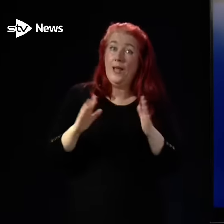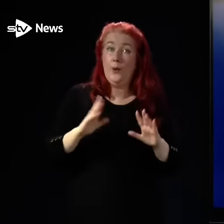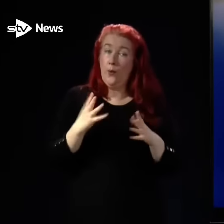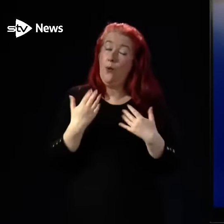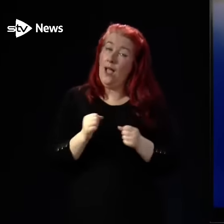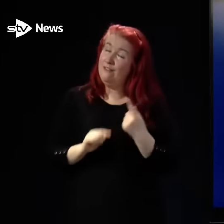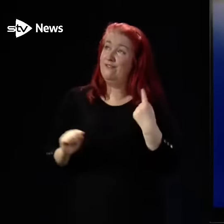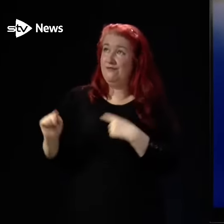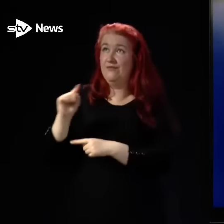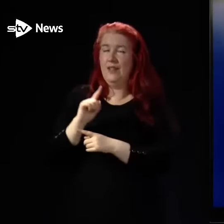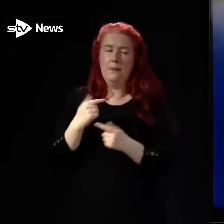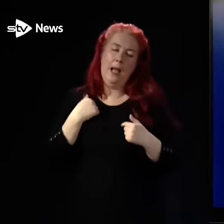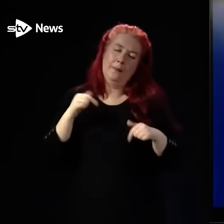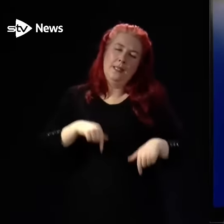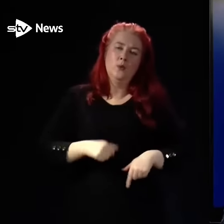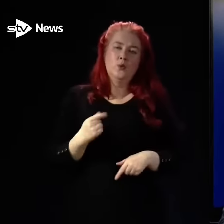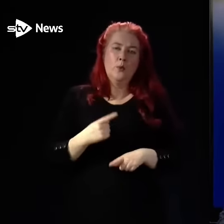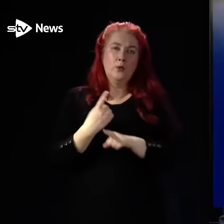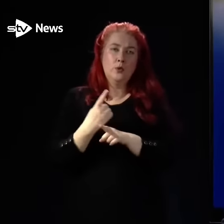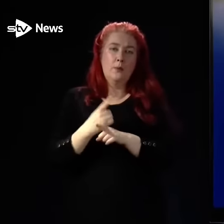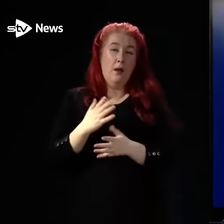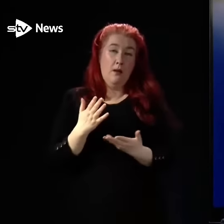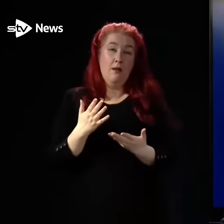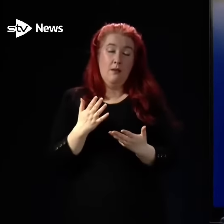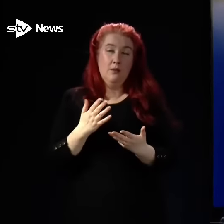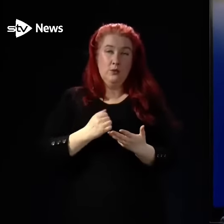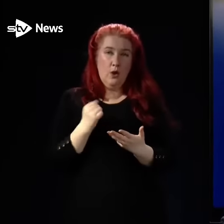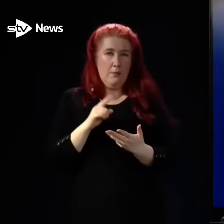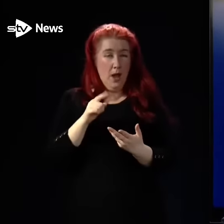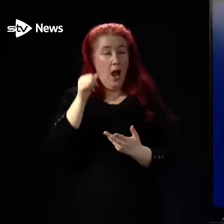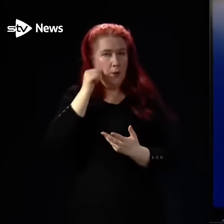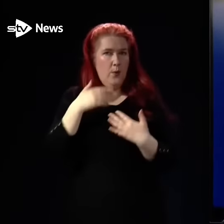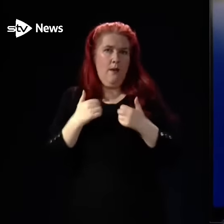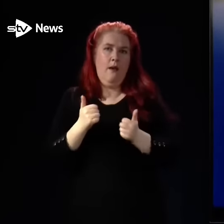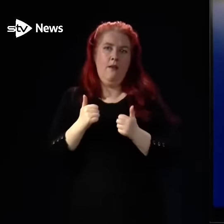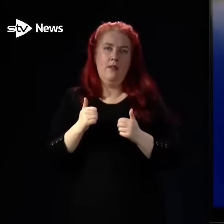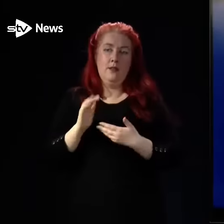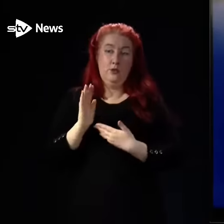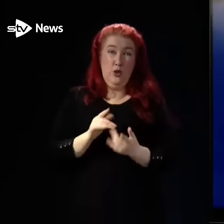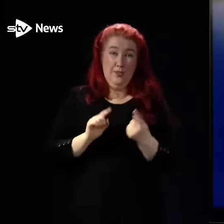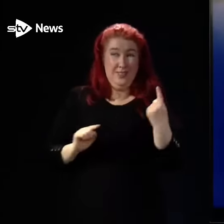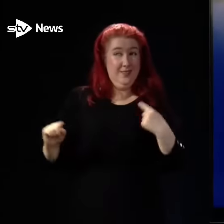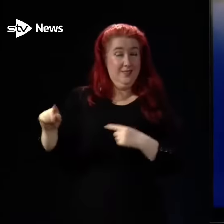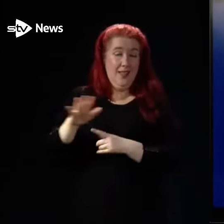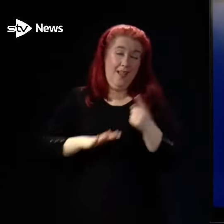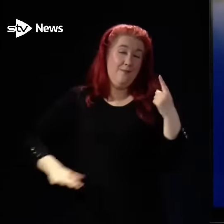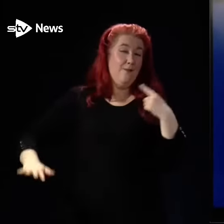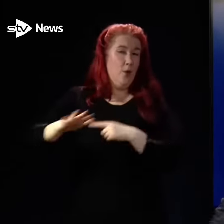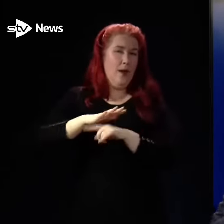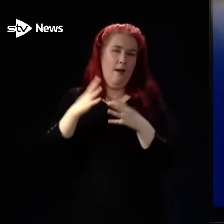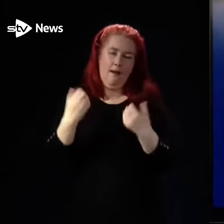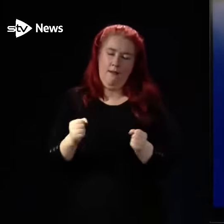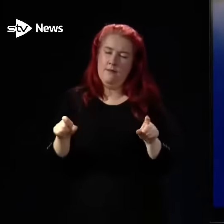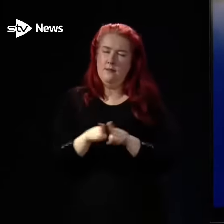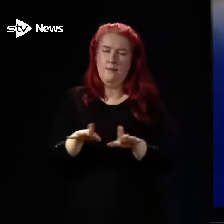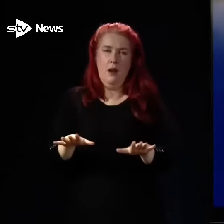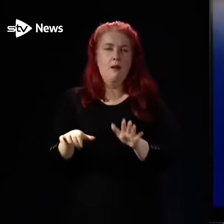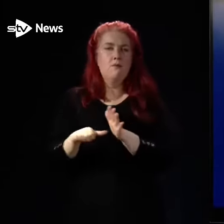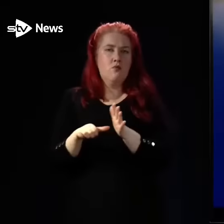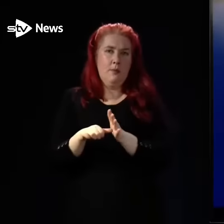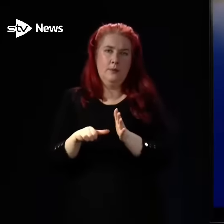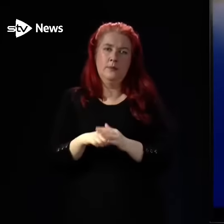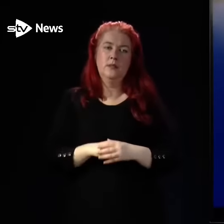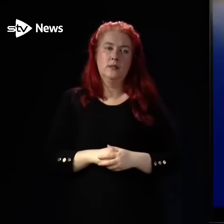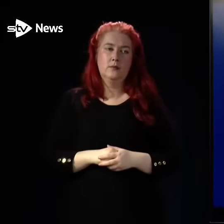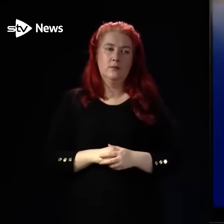about the NHS in Scotland, but health services everywhere are dealing with these pressures. I think in many respects, in a relative sense,